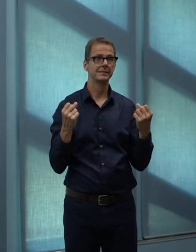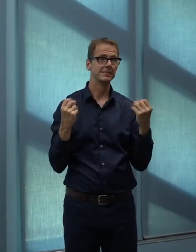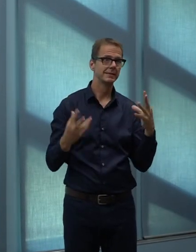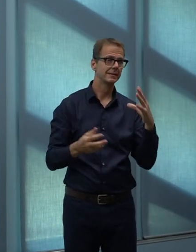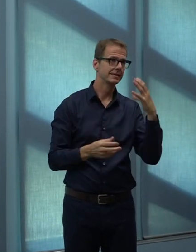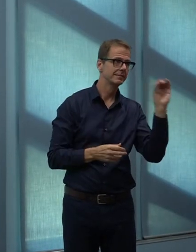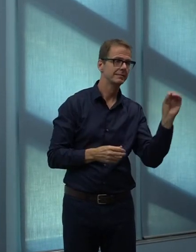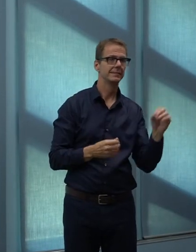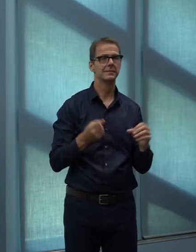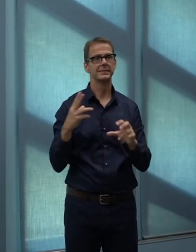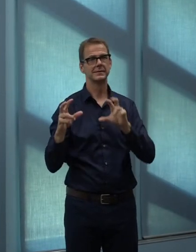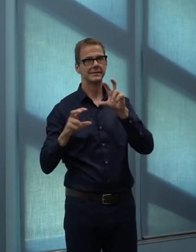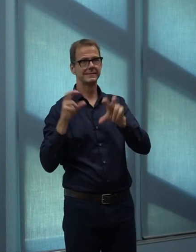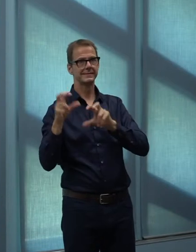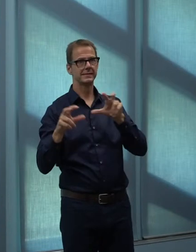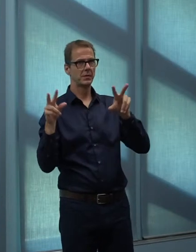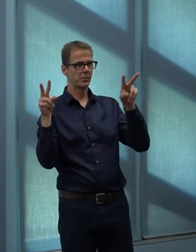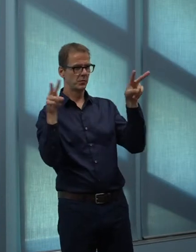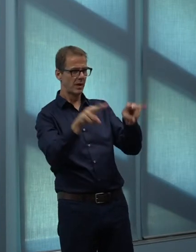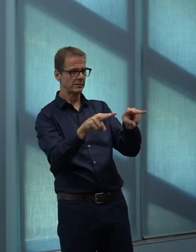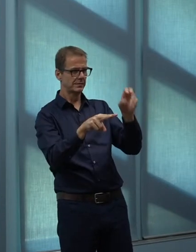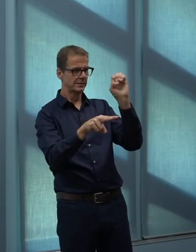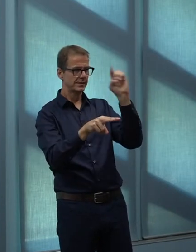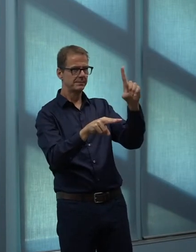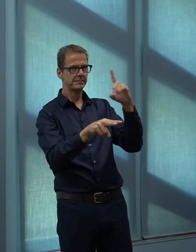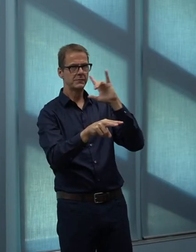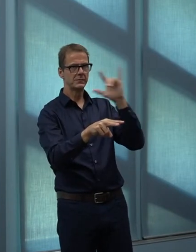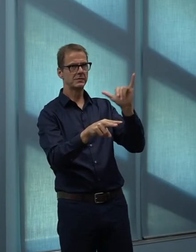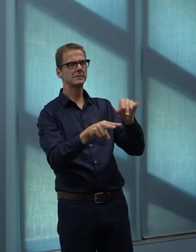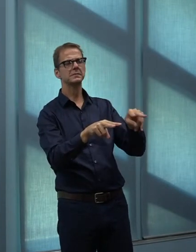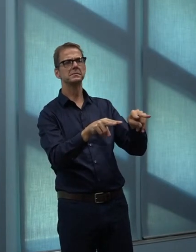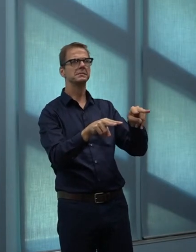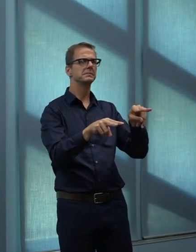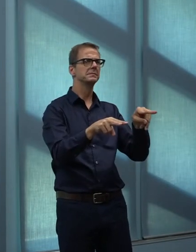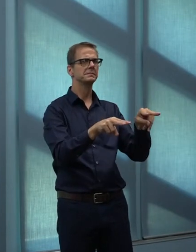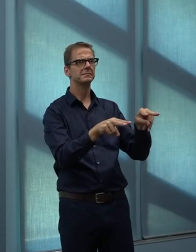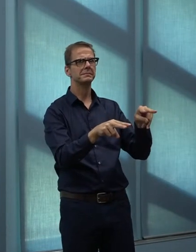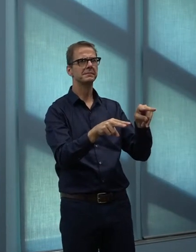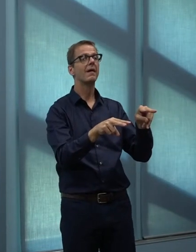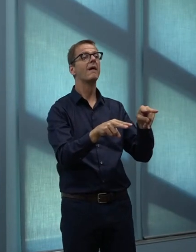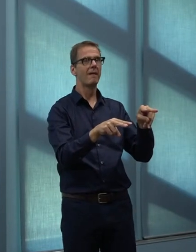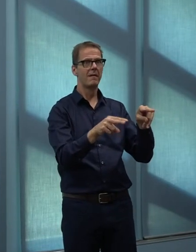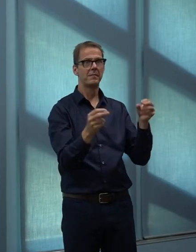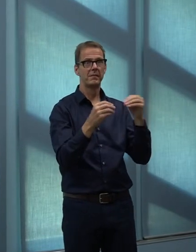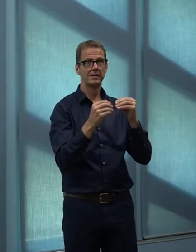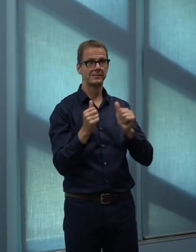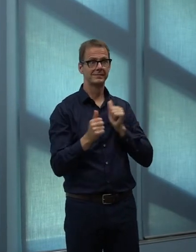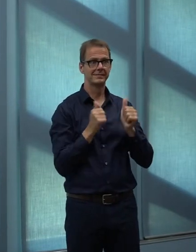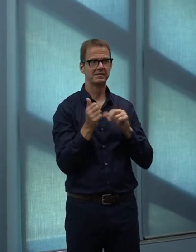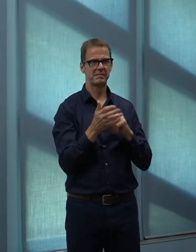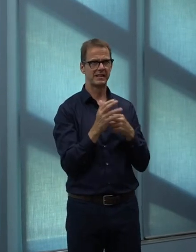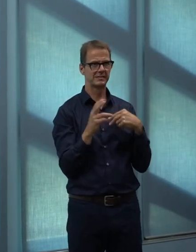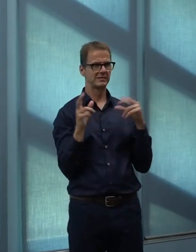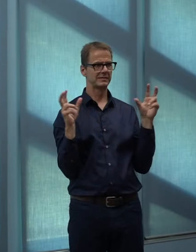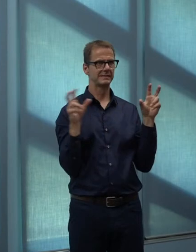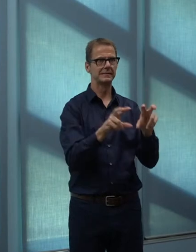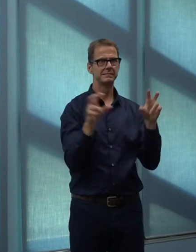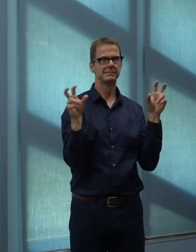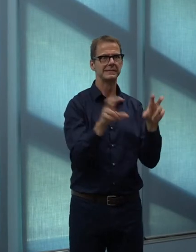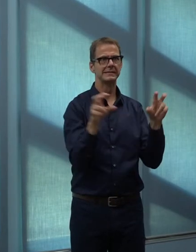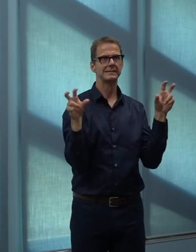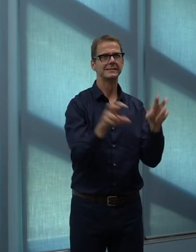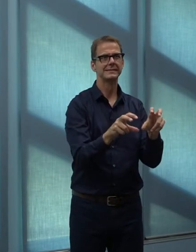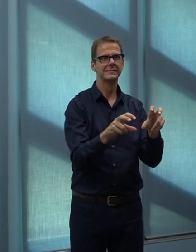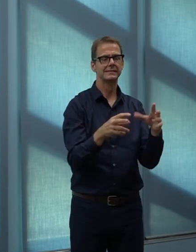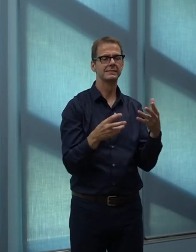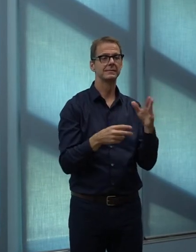this, and it will enable them to be faster and more bold with their investments. So job creation, it should support right away as